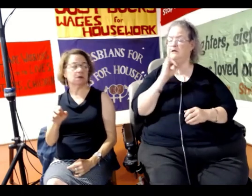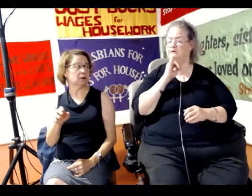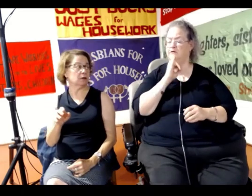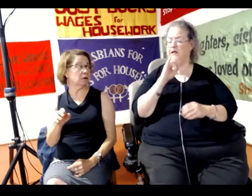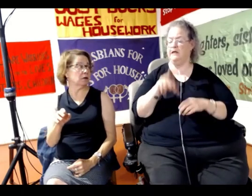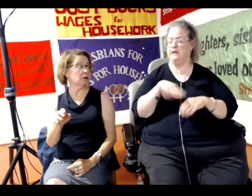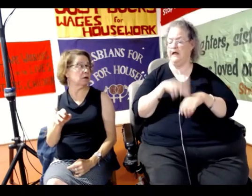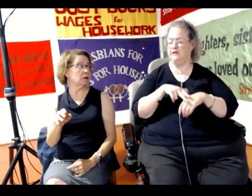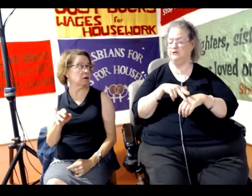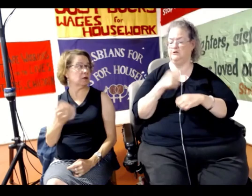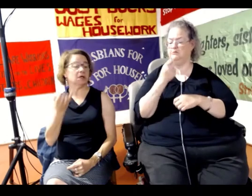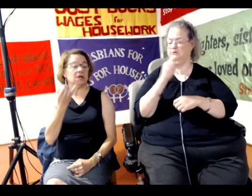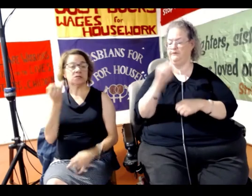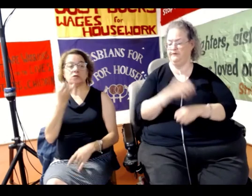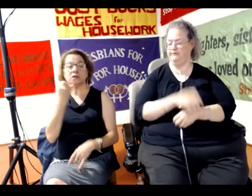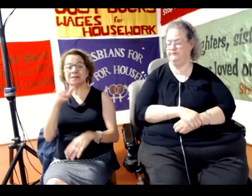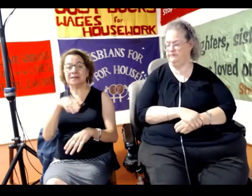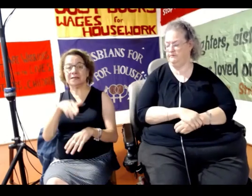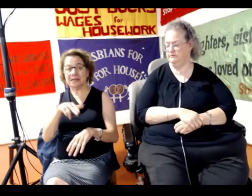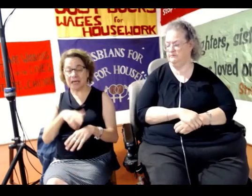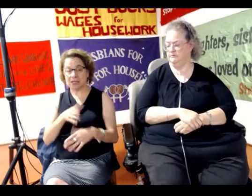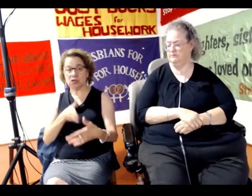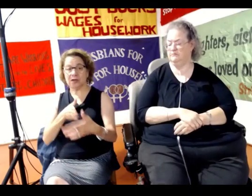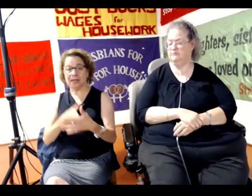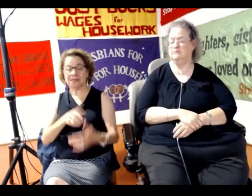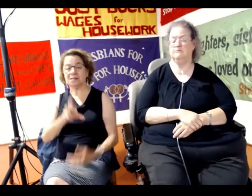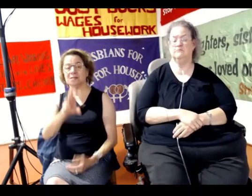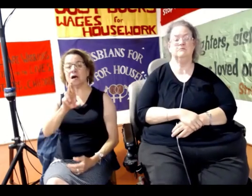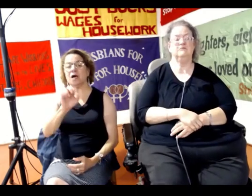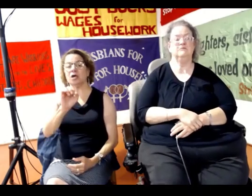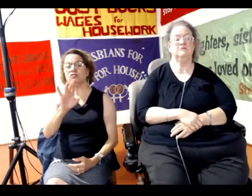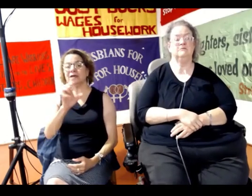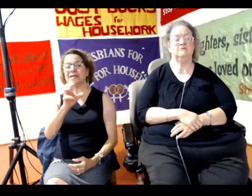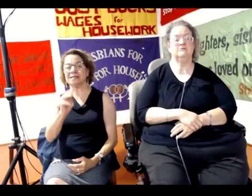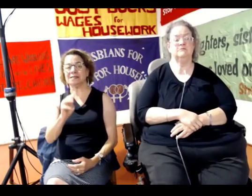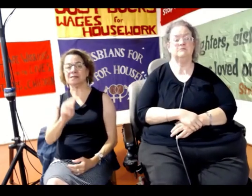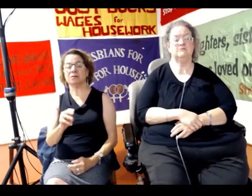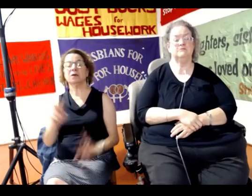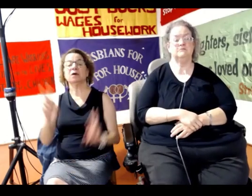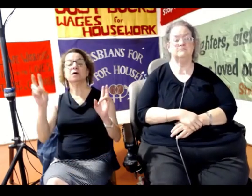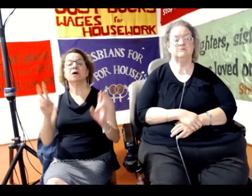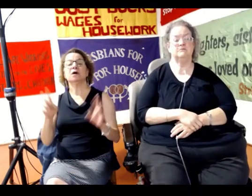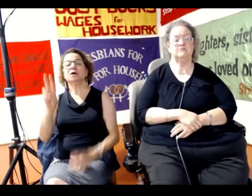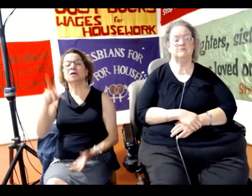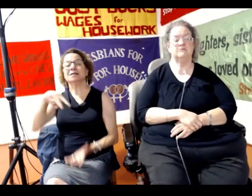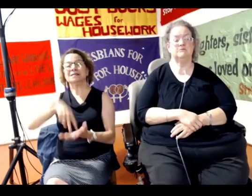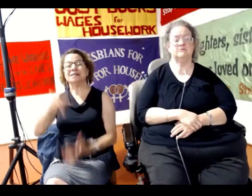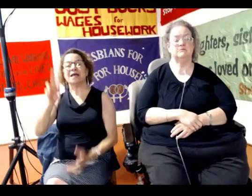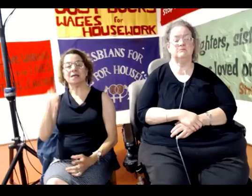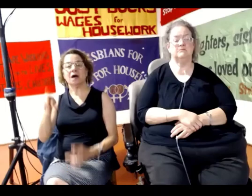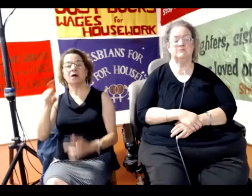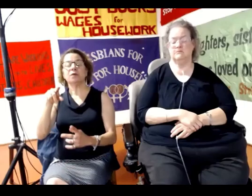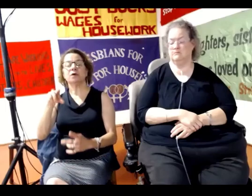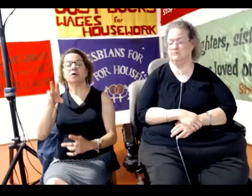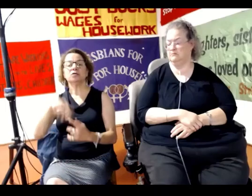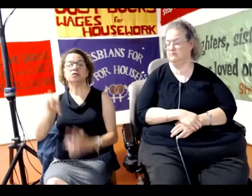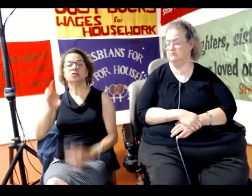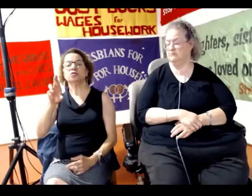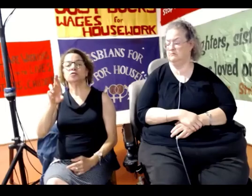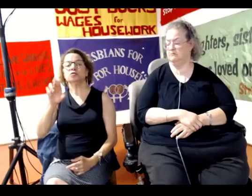There's an organization called Stand Up to Racism in the UK. Every year in Glasgow,